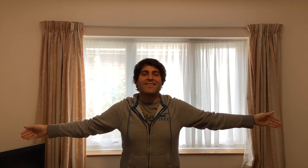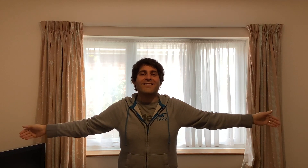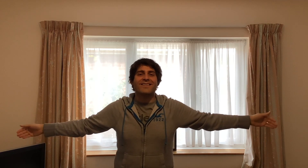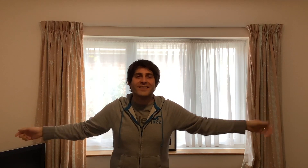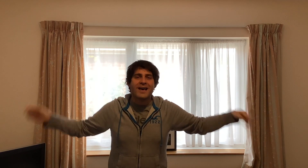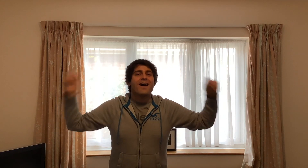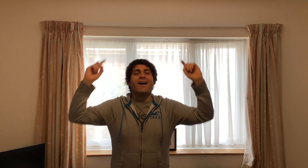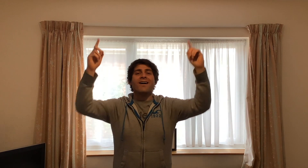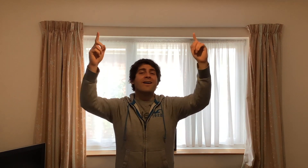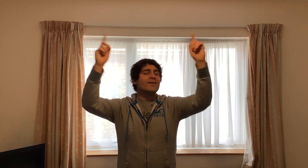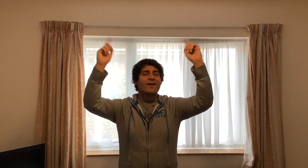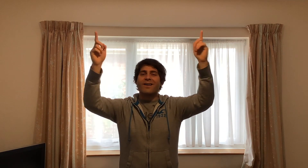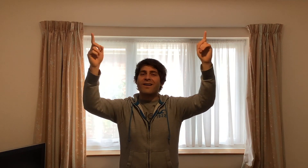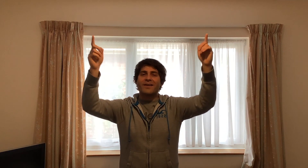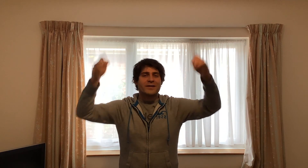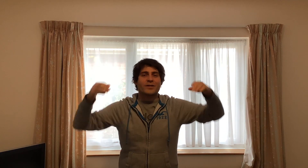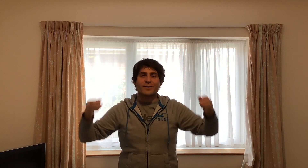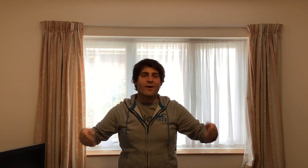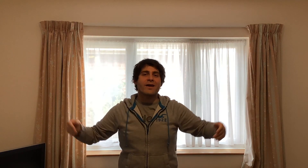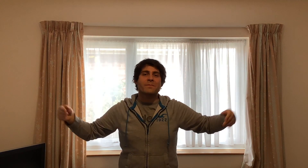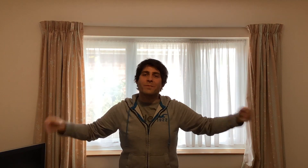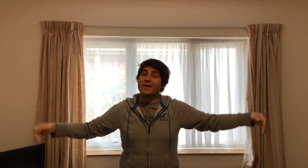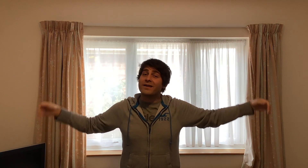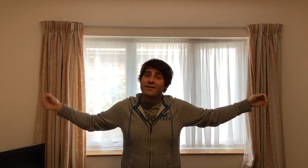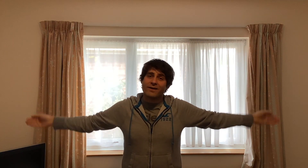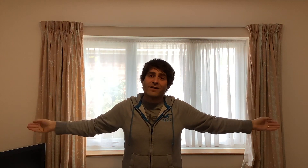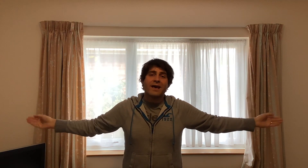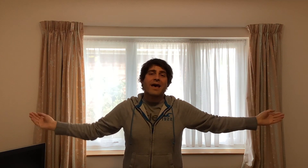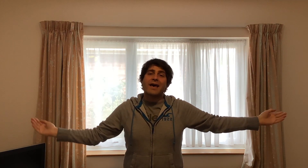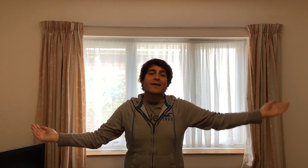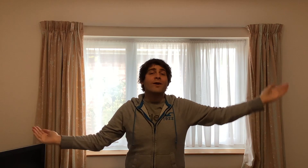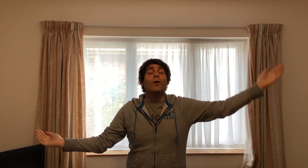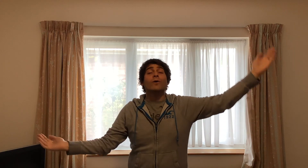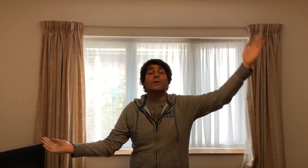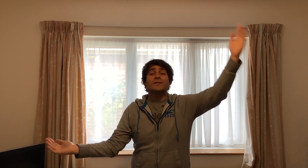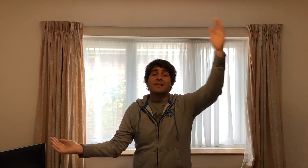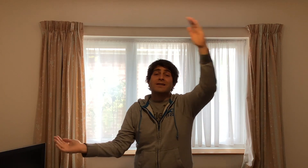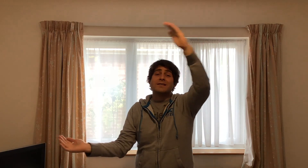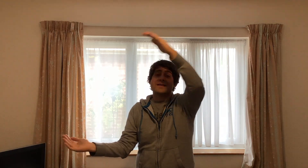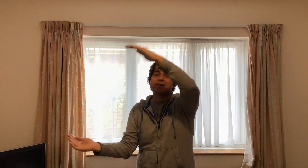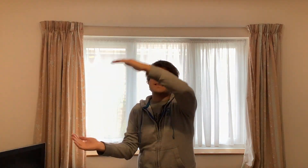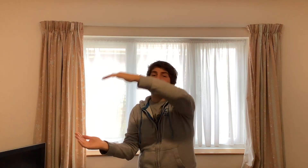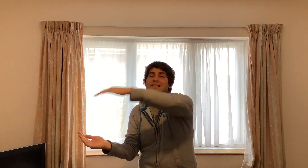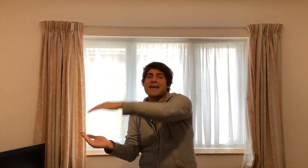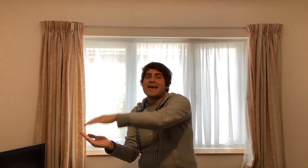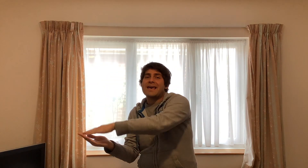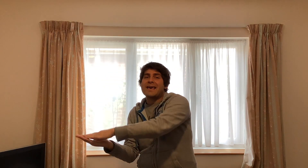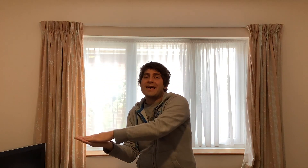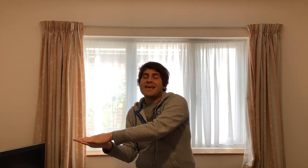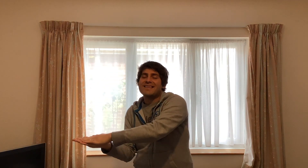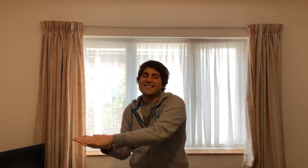Our God is a great big God And He holds us in His hands